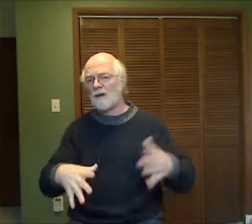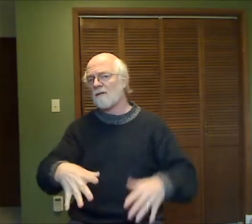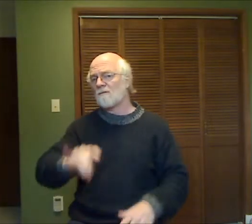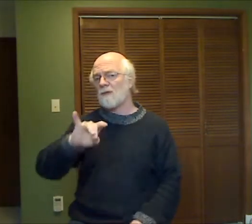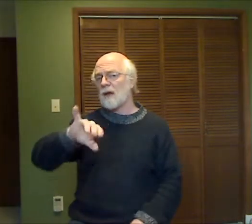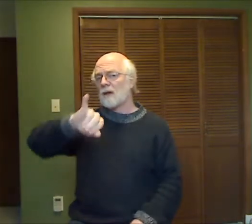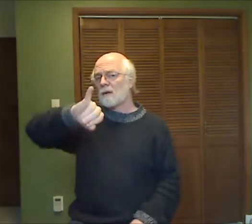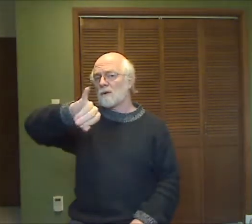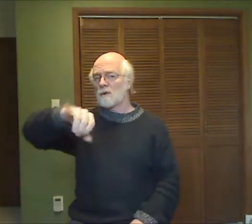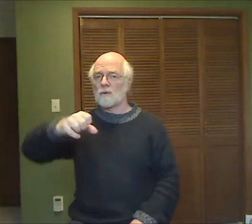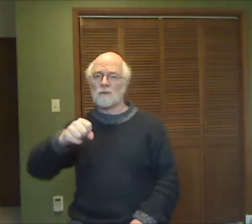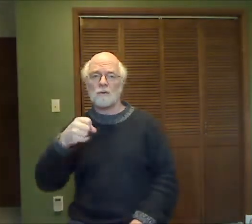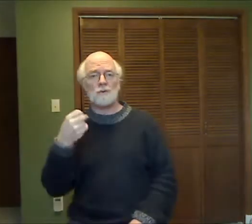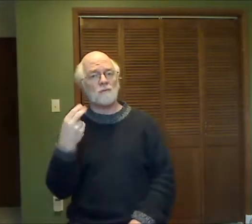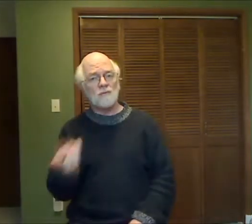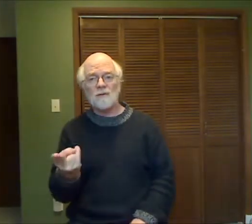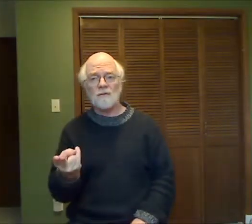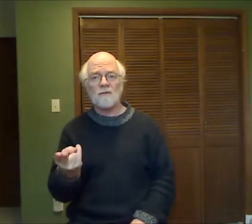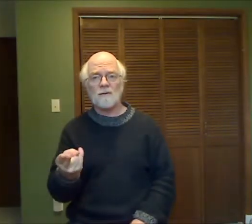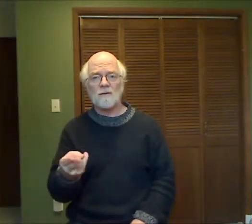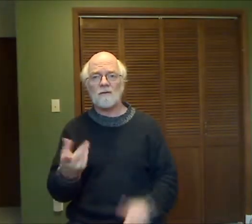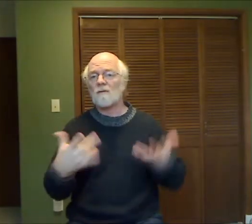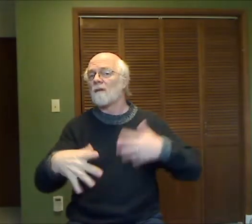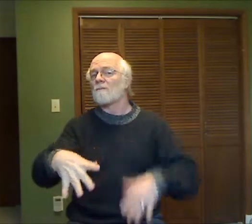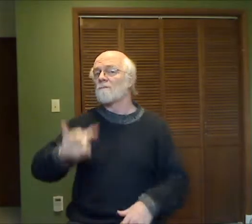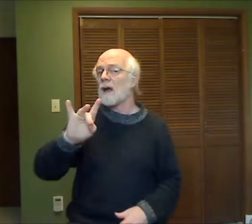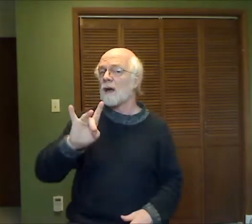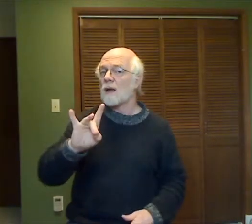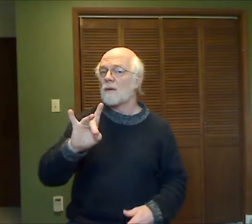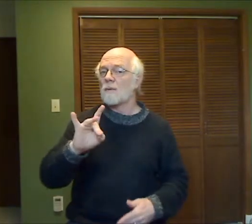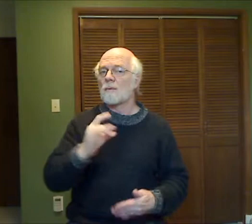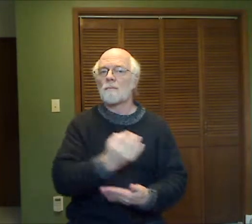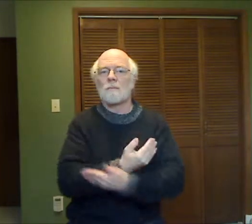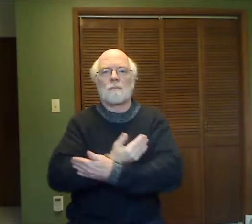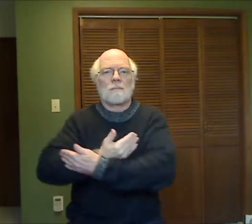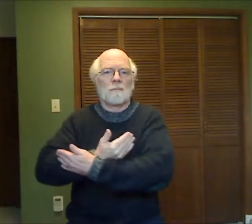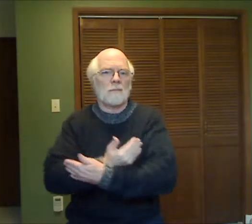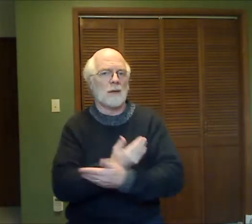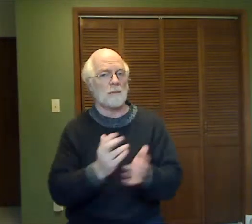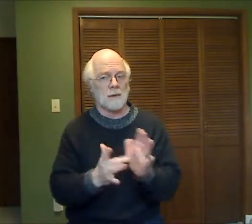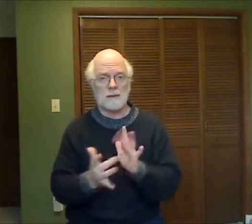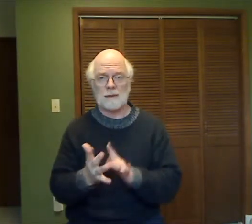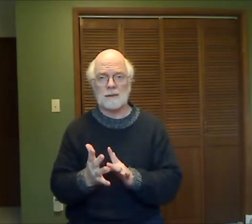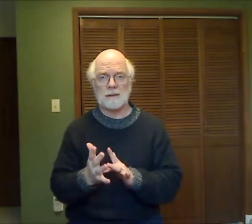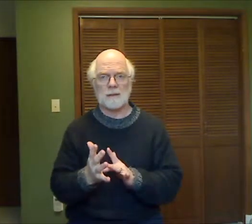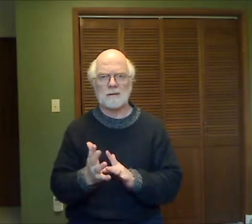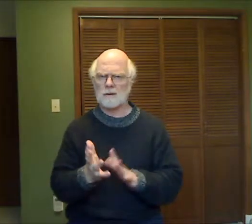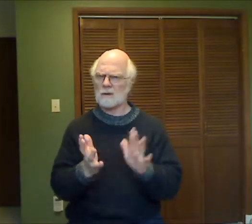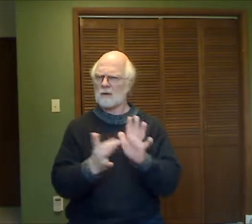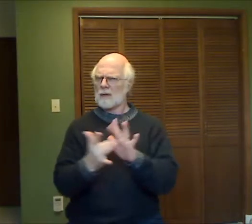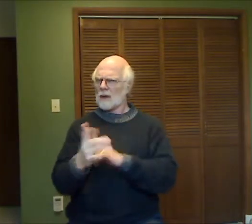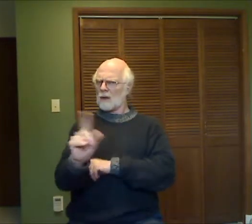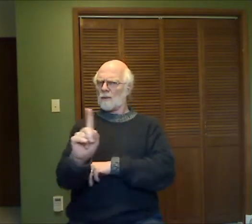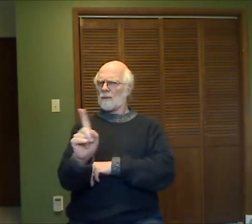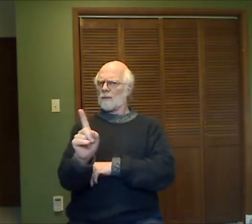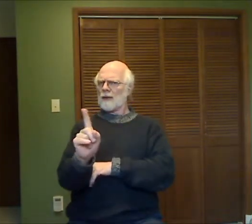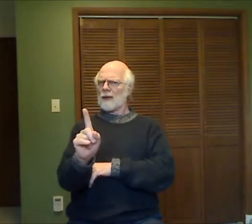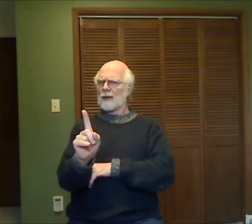found Mary, they found Joseph, and they found the baby Jesus. And Jesus